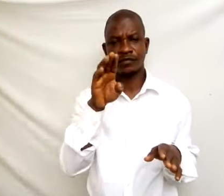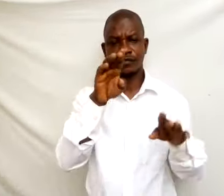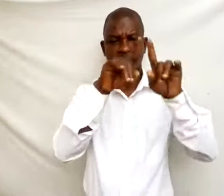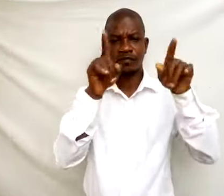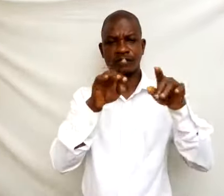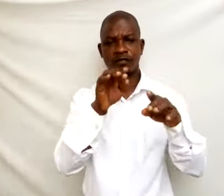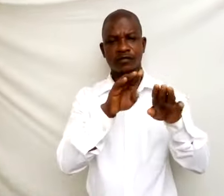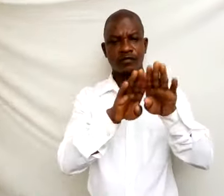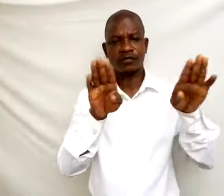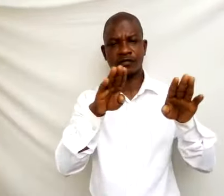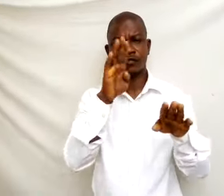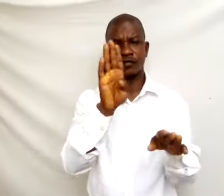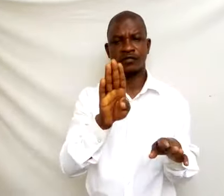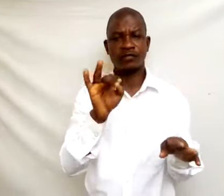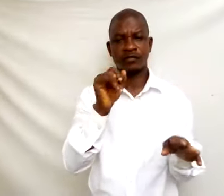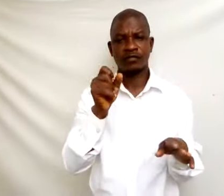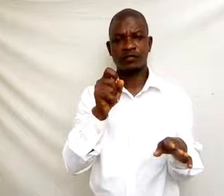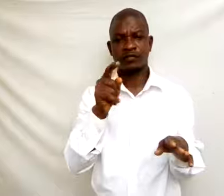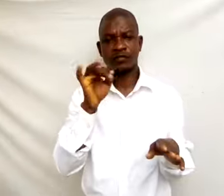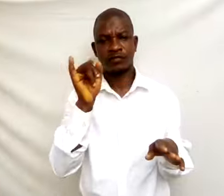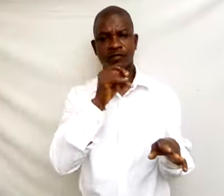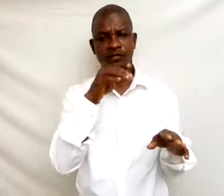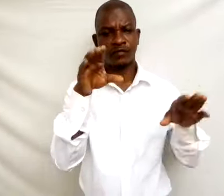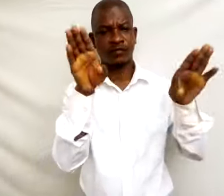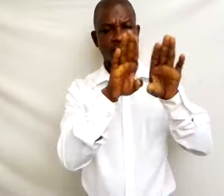star C bracket closed is equal to